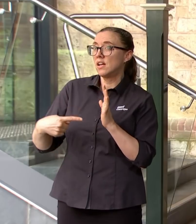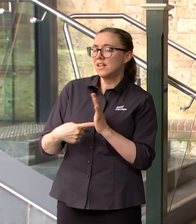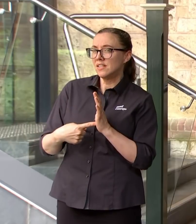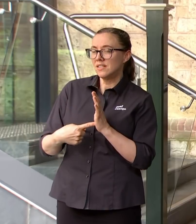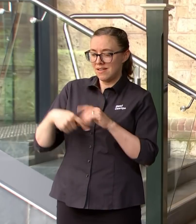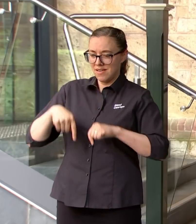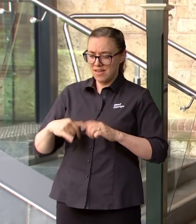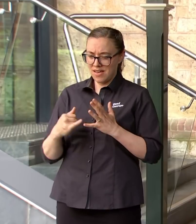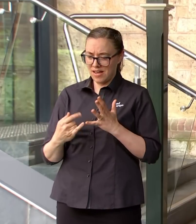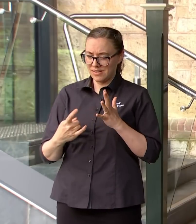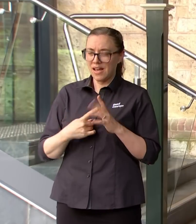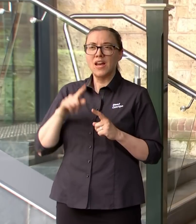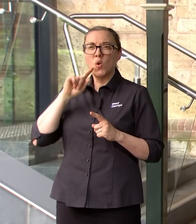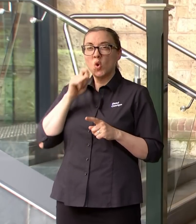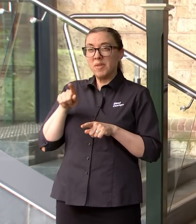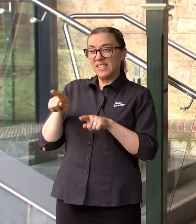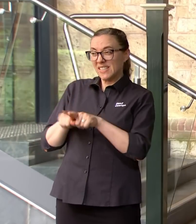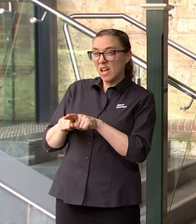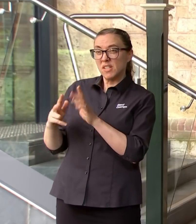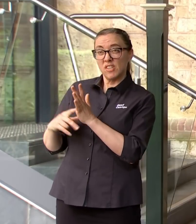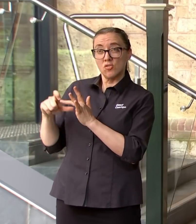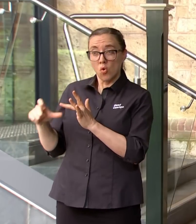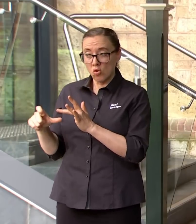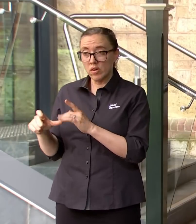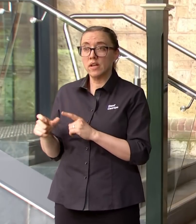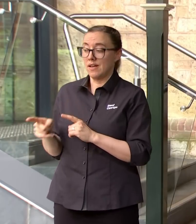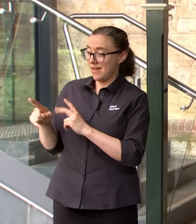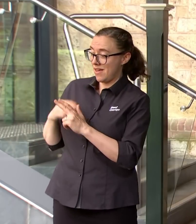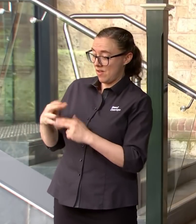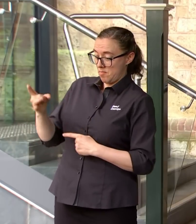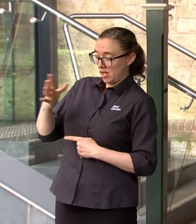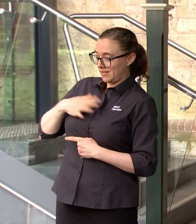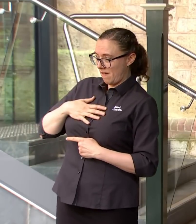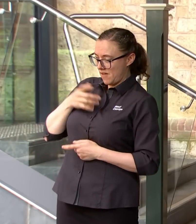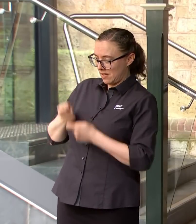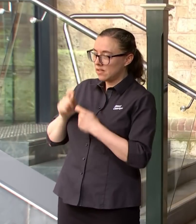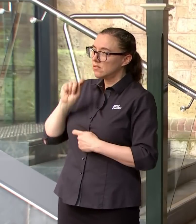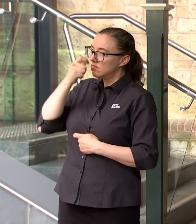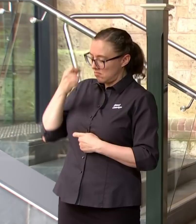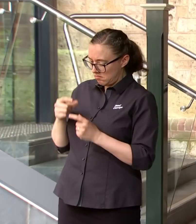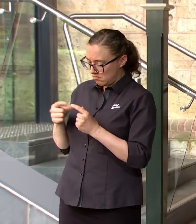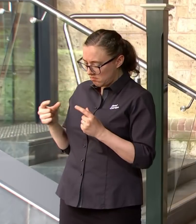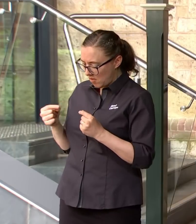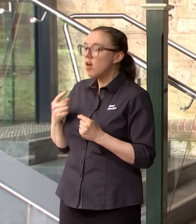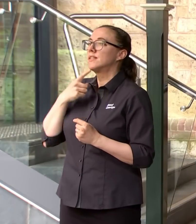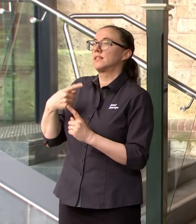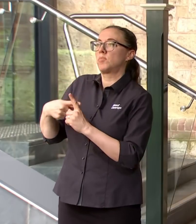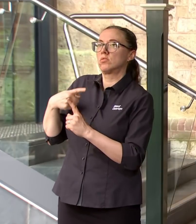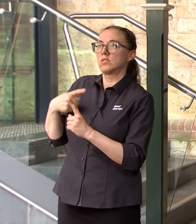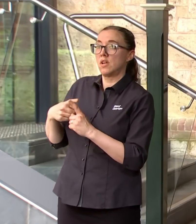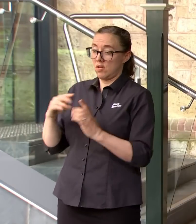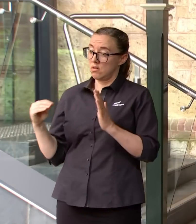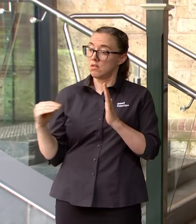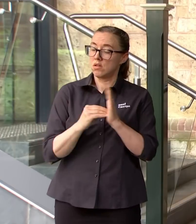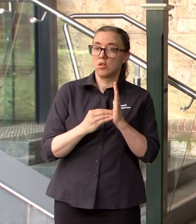so as we've previously reported as of next week what will